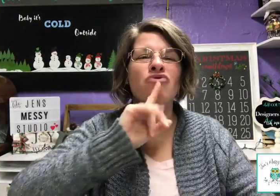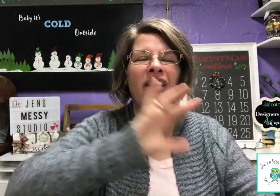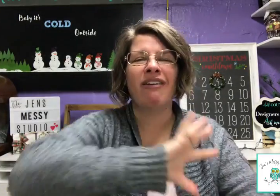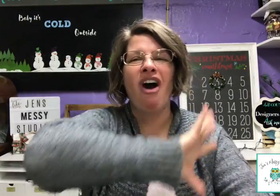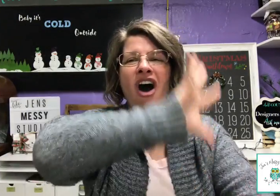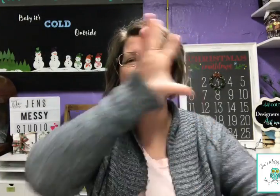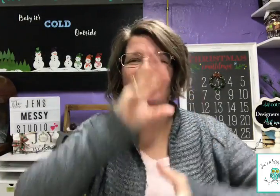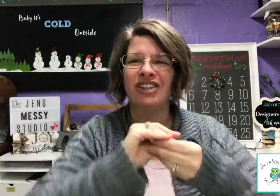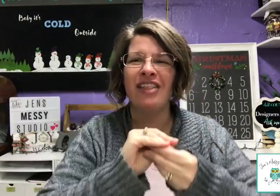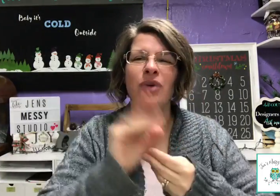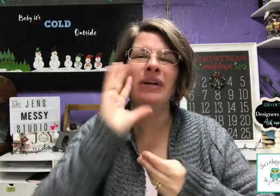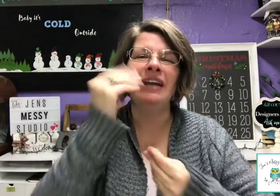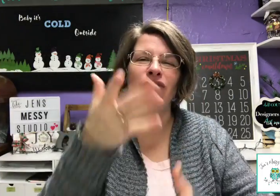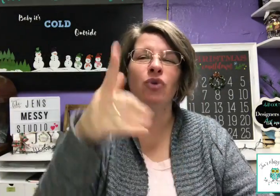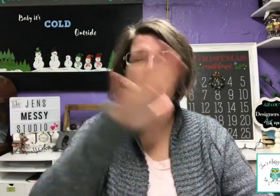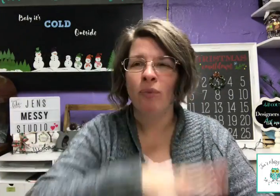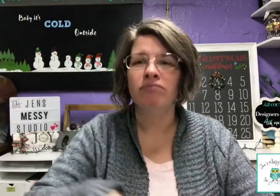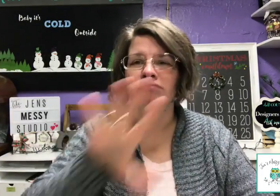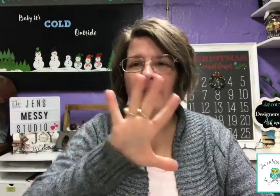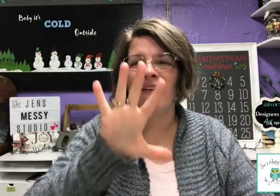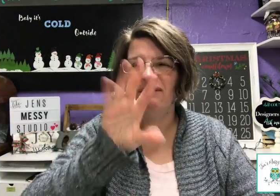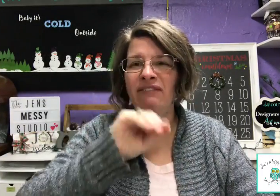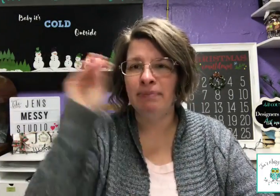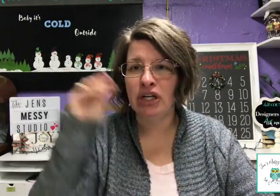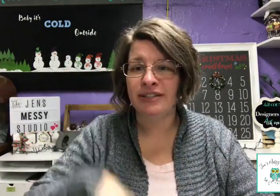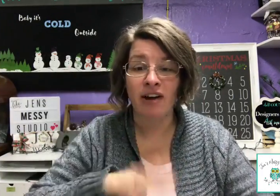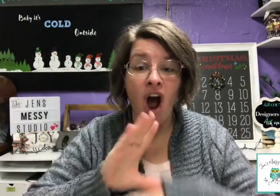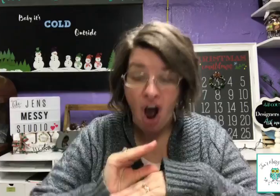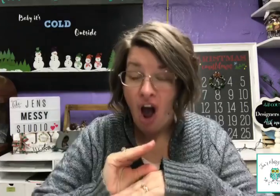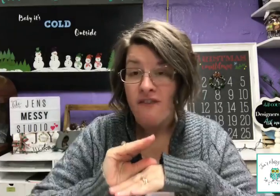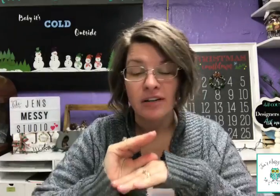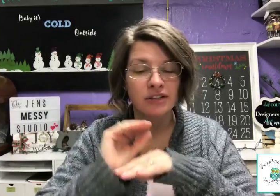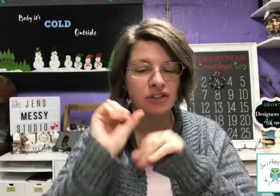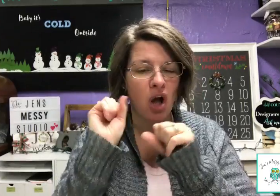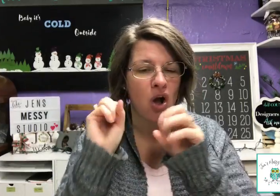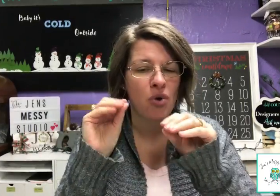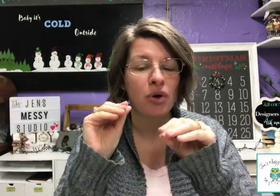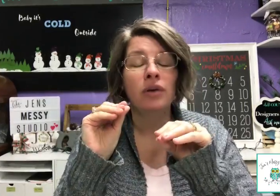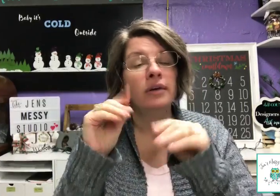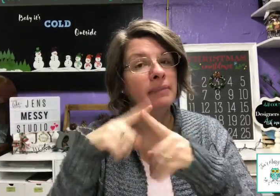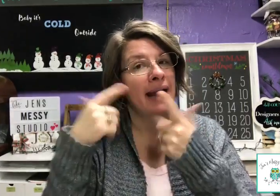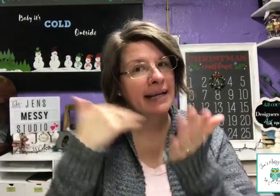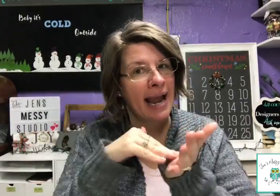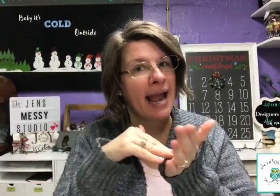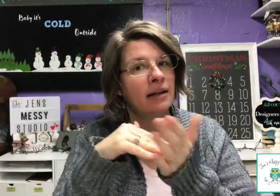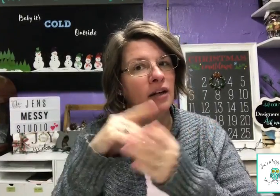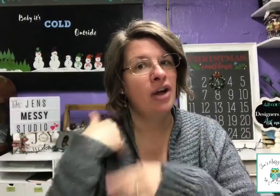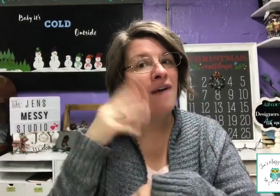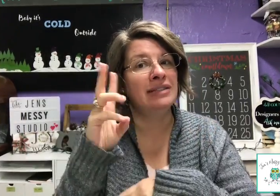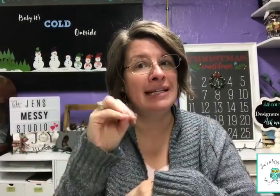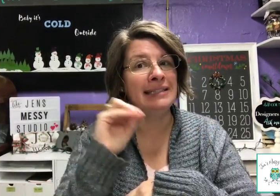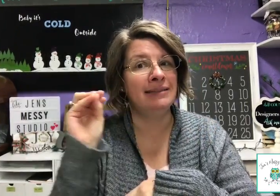So we want it all. So I don't want to you on 50% off. So, but again, you have a 50